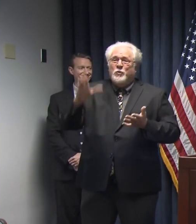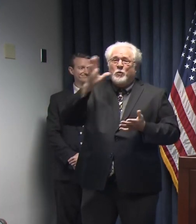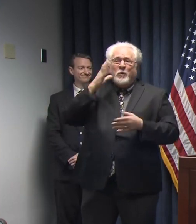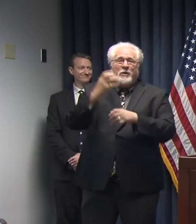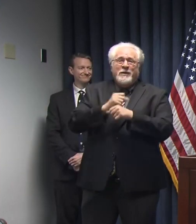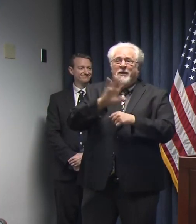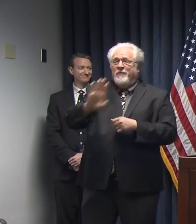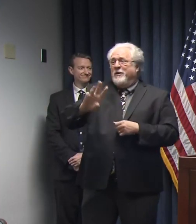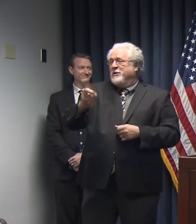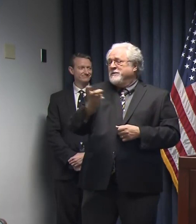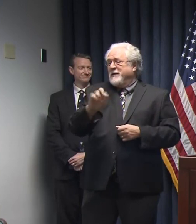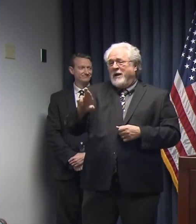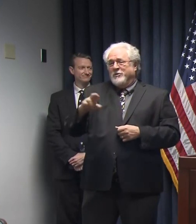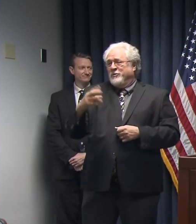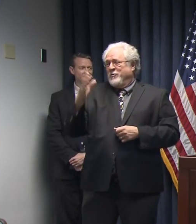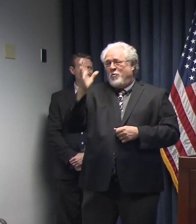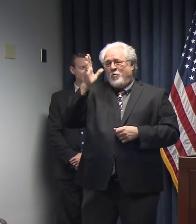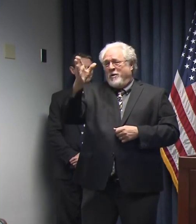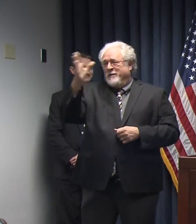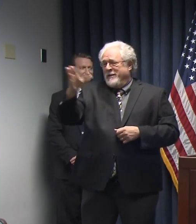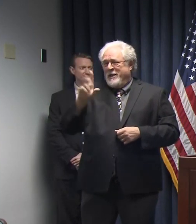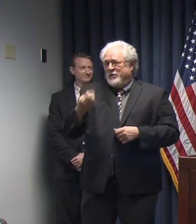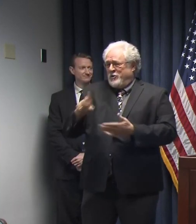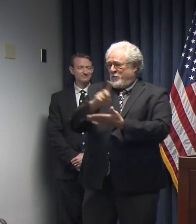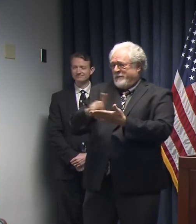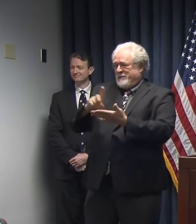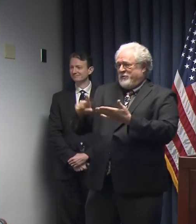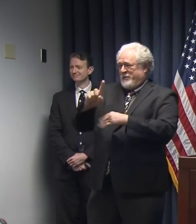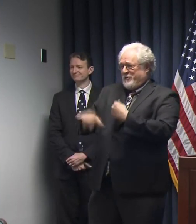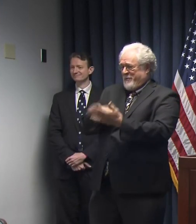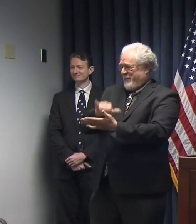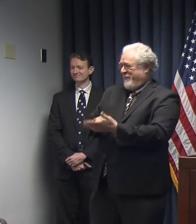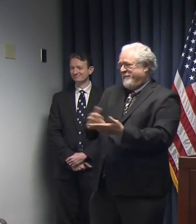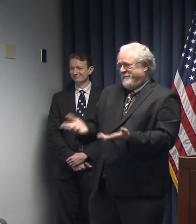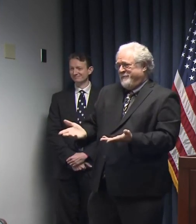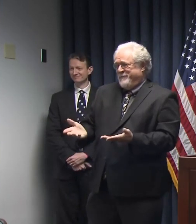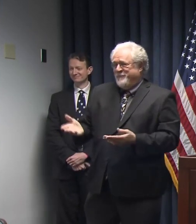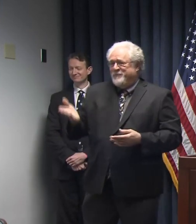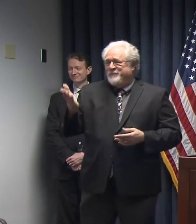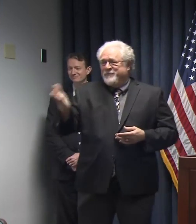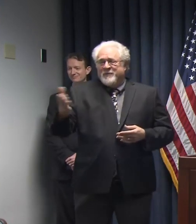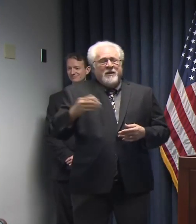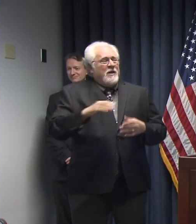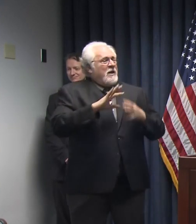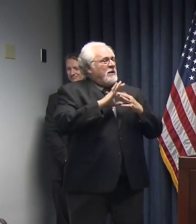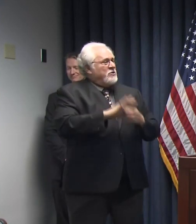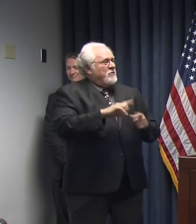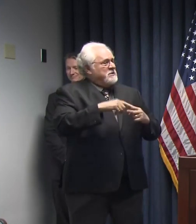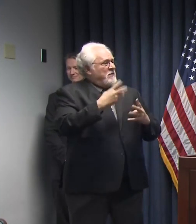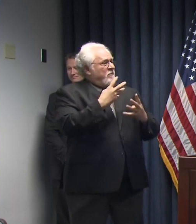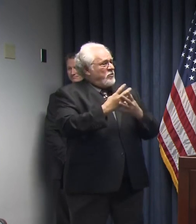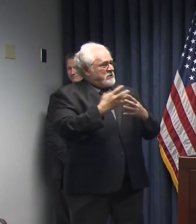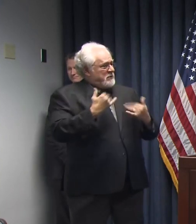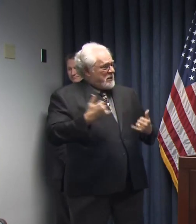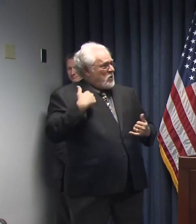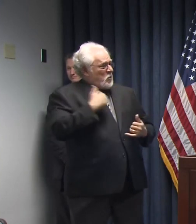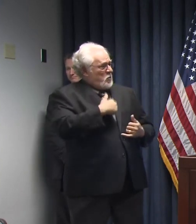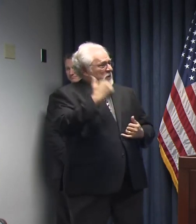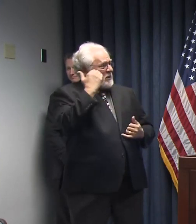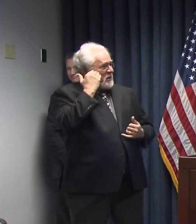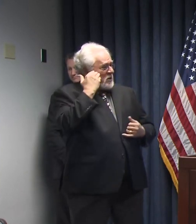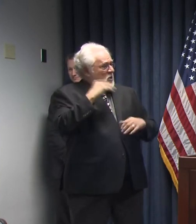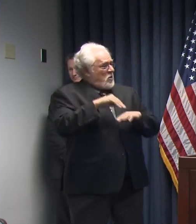a doctoral degree one day by doing a dissertation on this. Yes, ma'am. In terms of the prisons, now that we know that